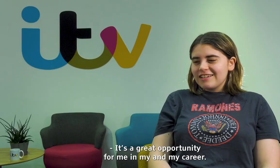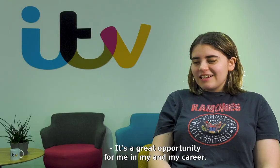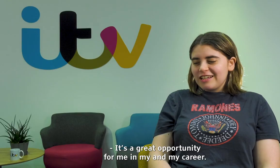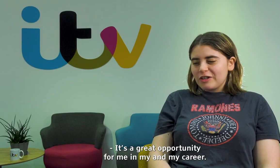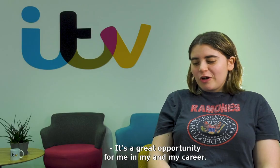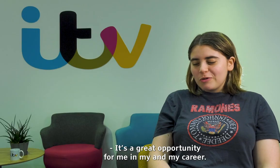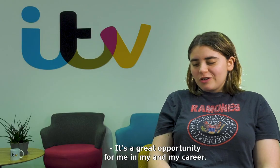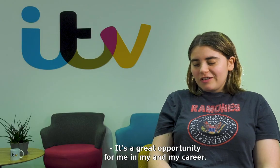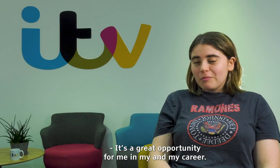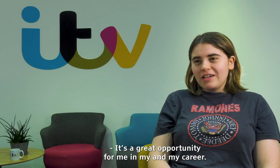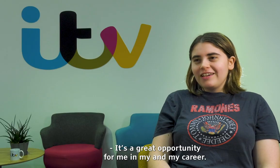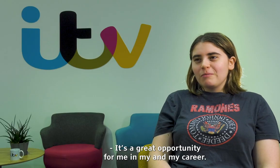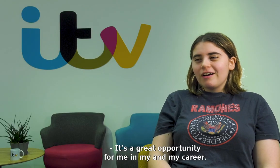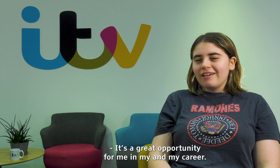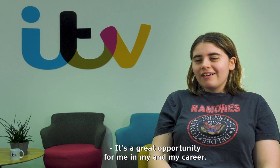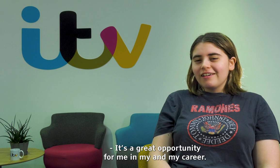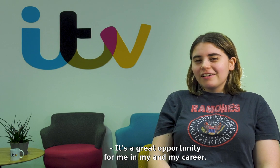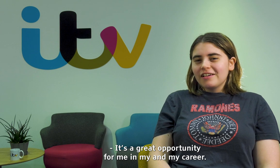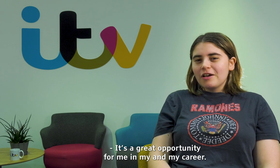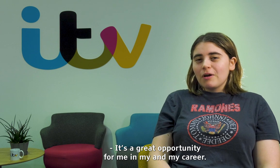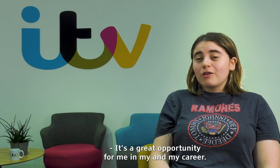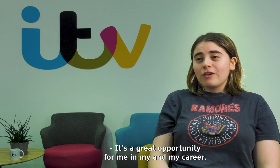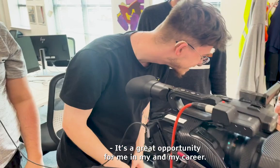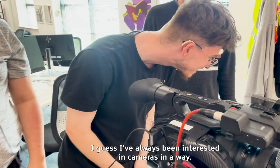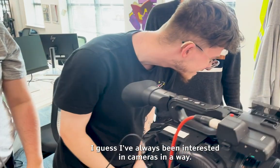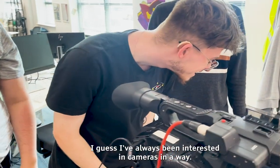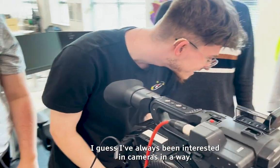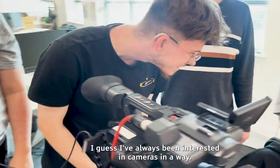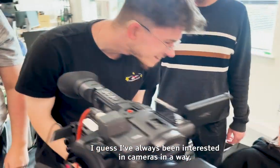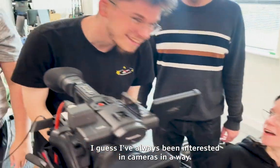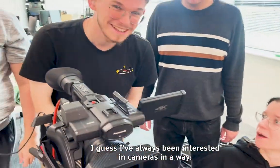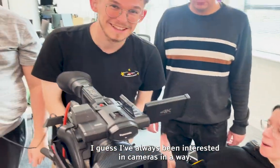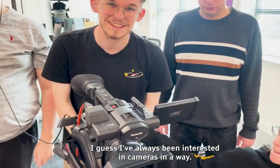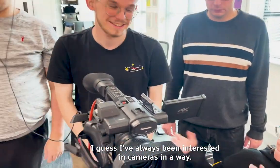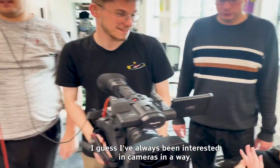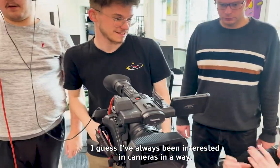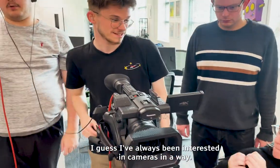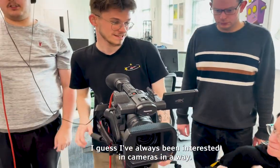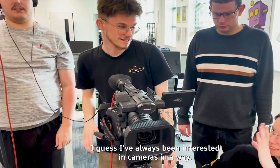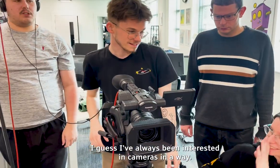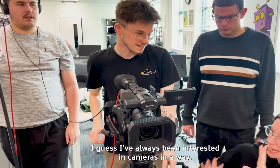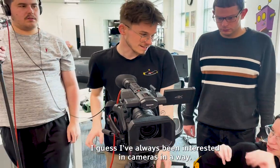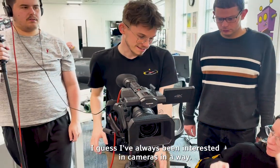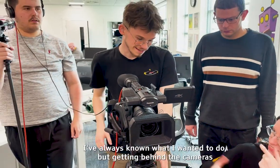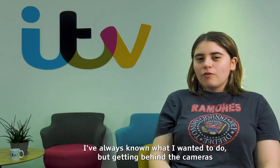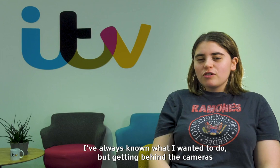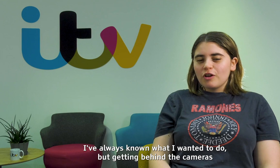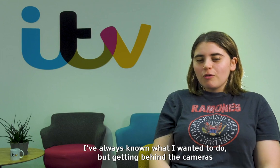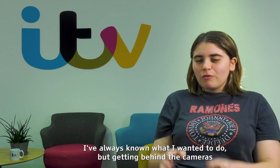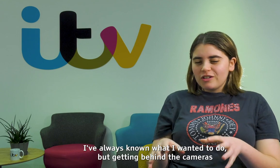It's a great opportunity for me and my career, I guess. I've always been interested in cameras in a way. I've always known what I've wanted